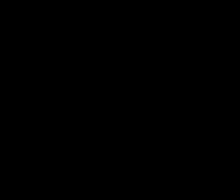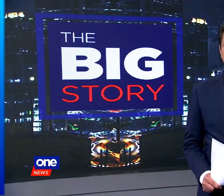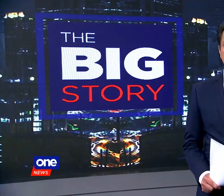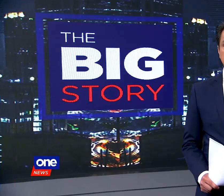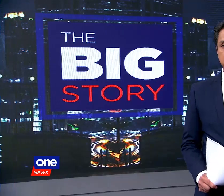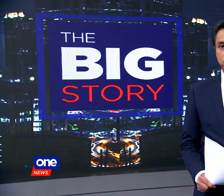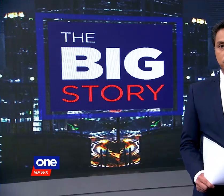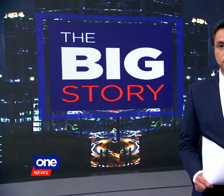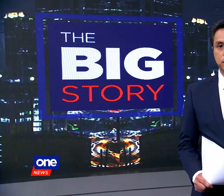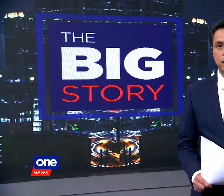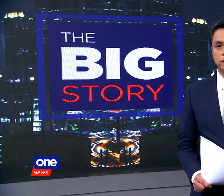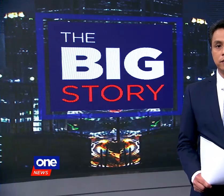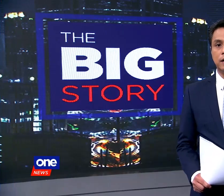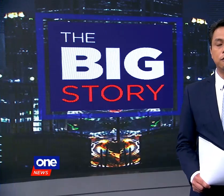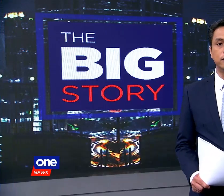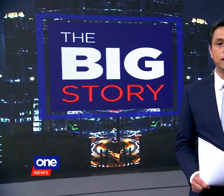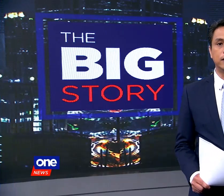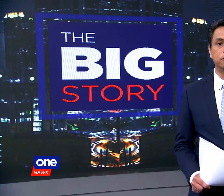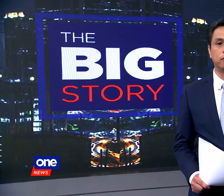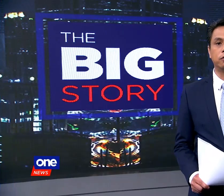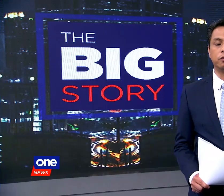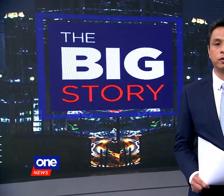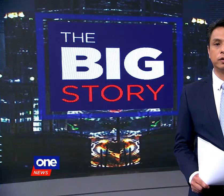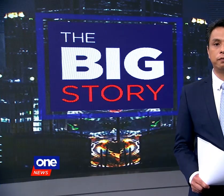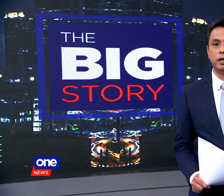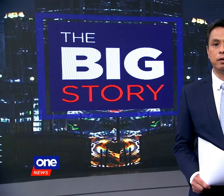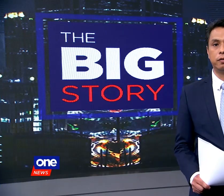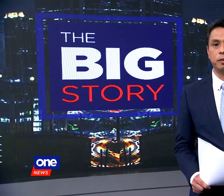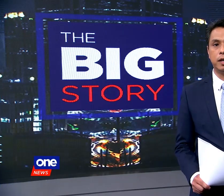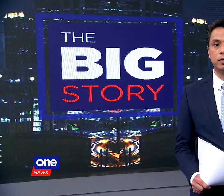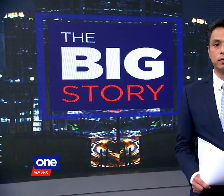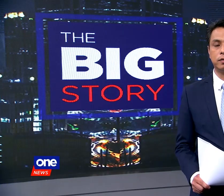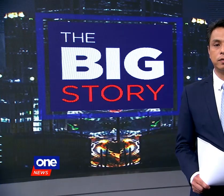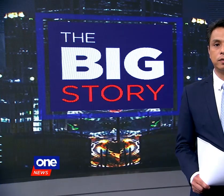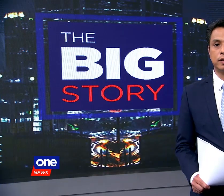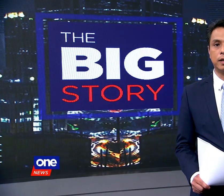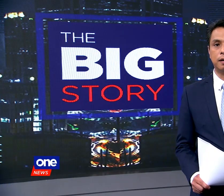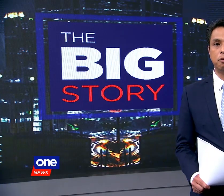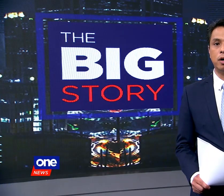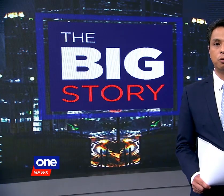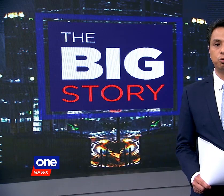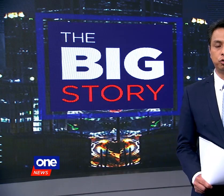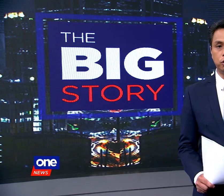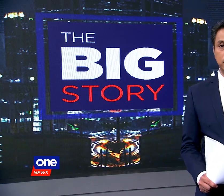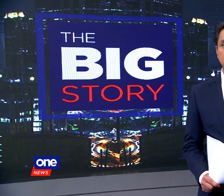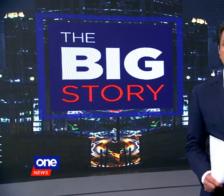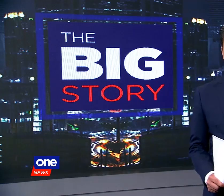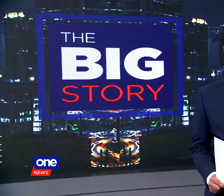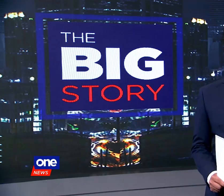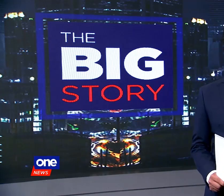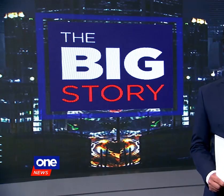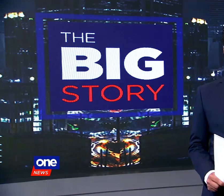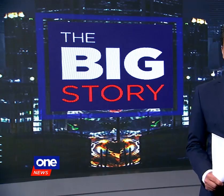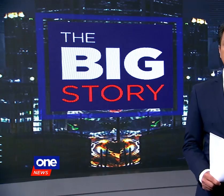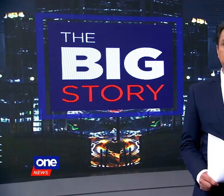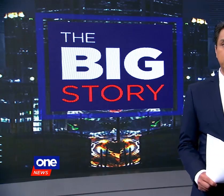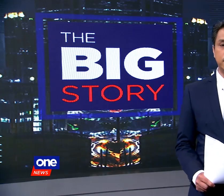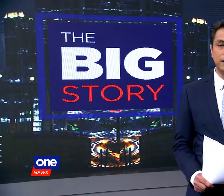The Commission on Human Rights is now looking into the controversial video of Communications Assistant Secretary Moka Uson and blogger Drew Olivaar that